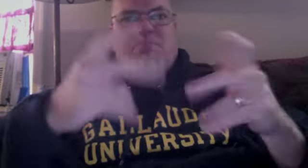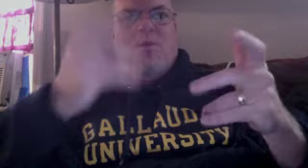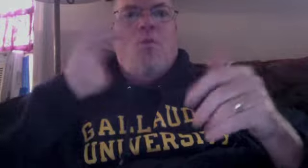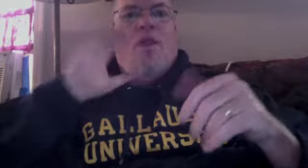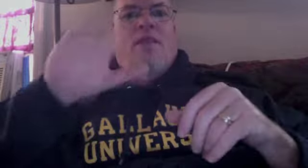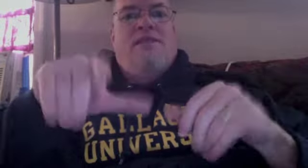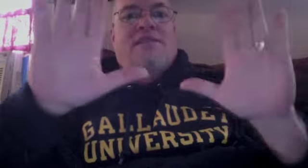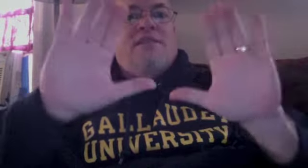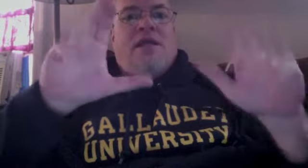i so so so